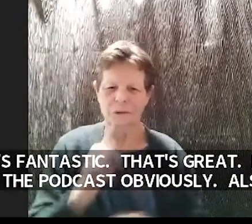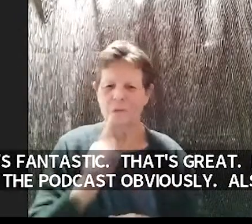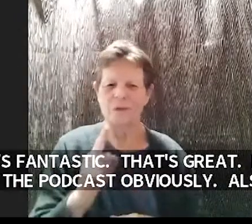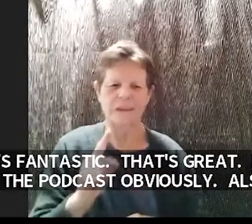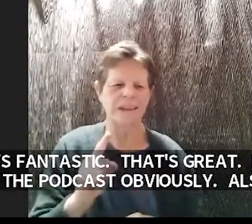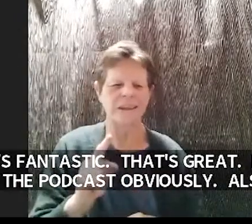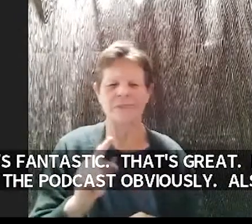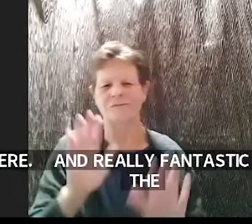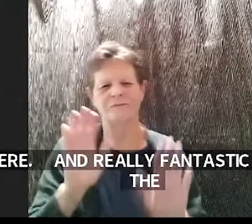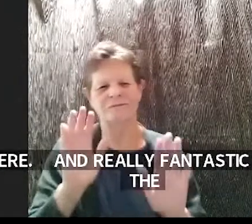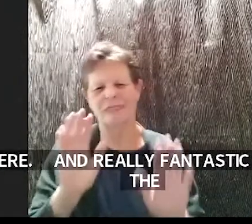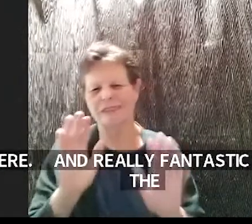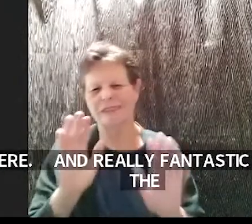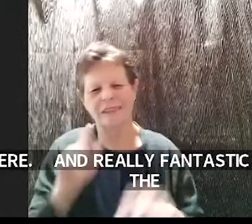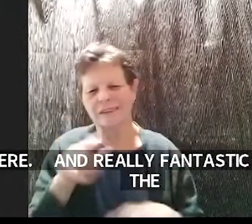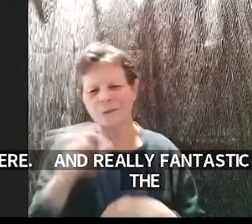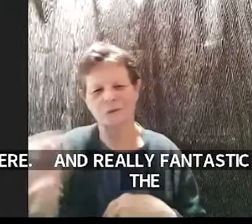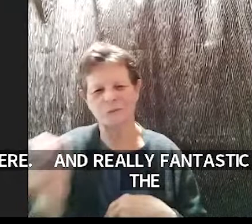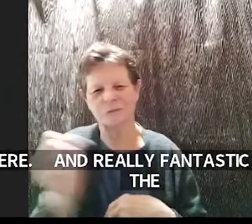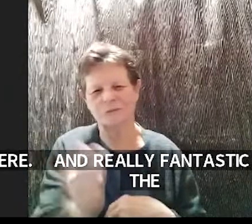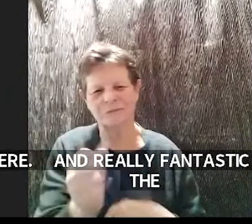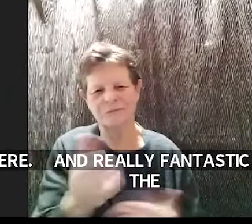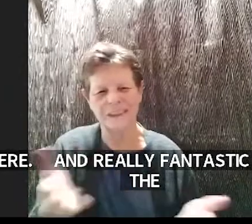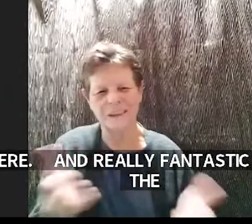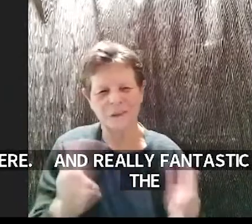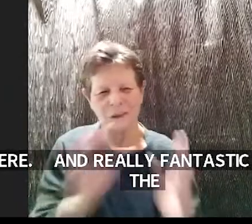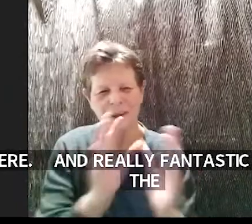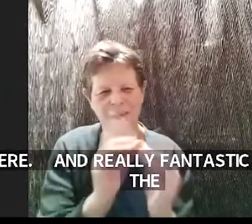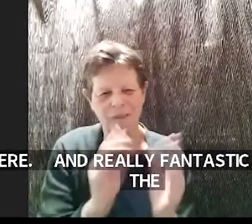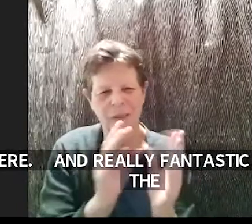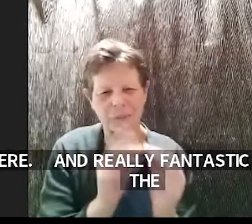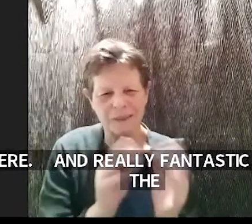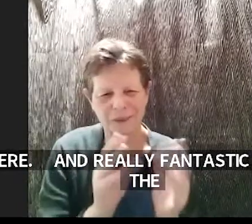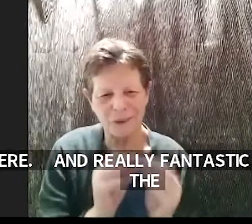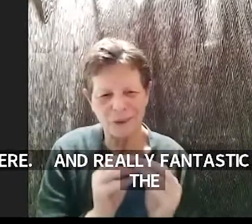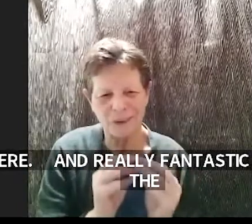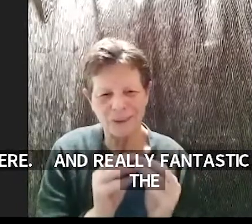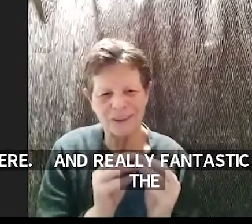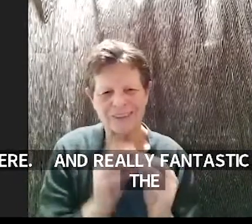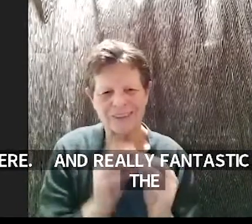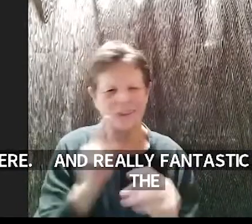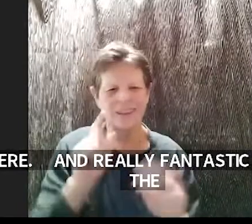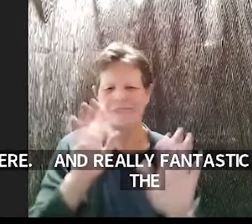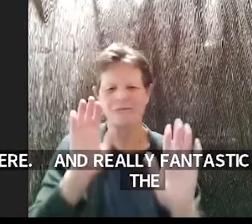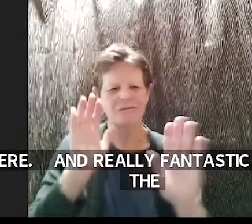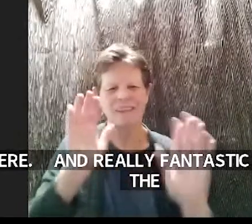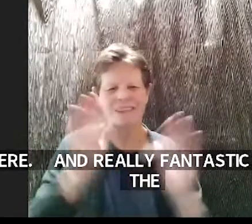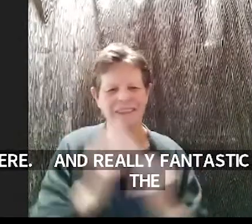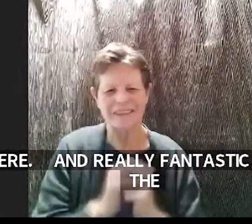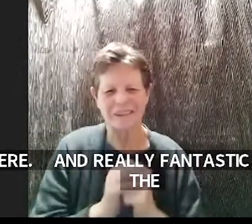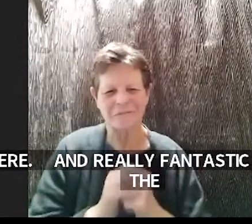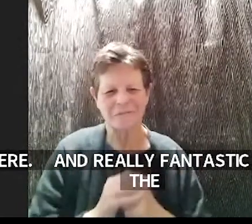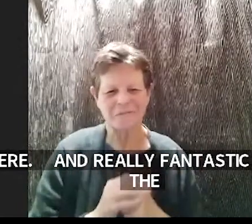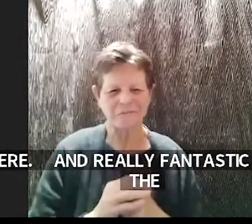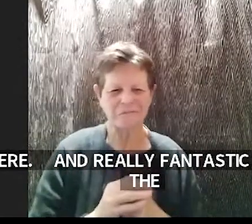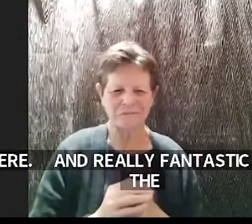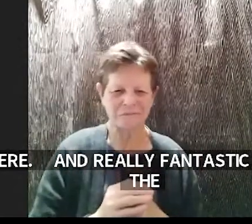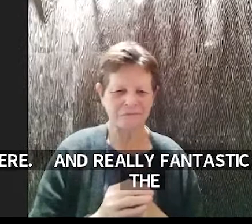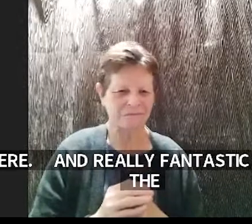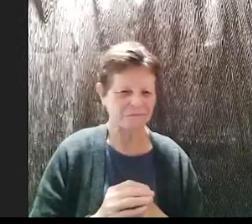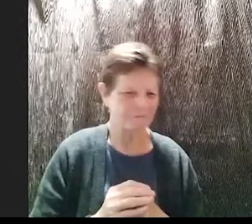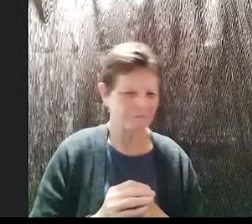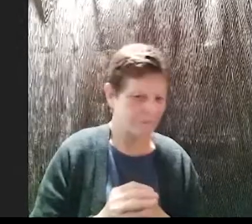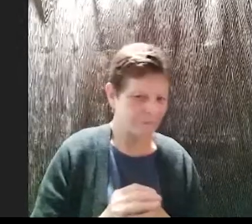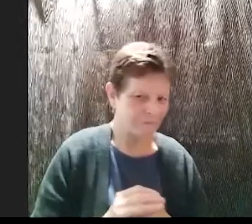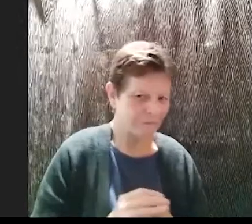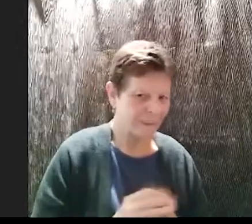working back in and um yeah just fantastic having you on here um so yeah like thank you